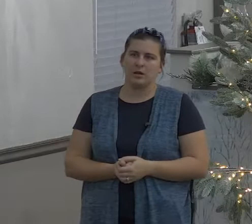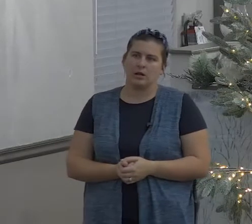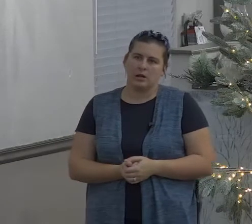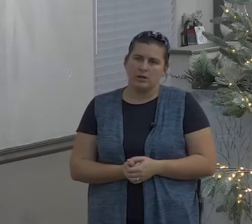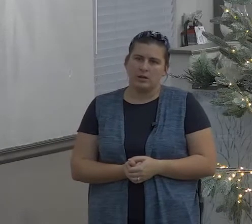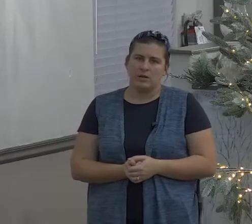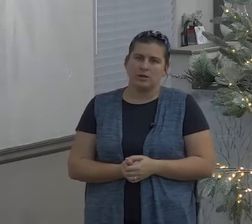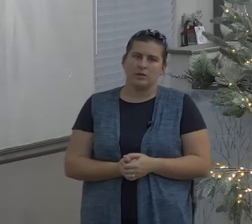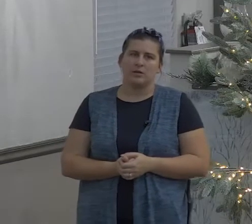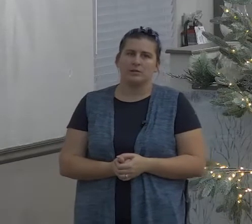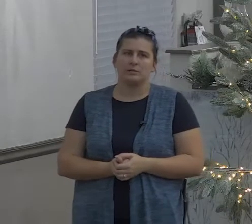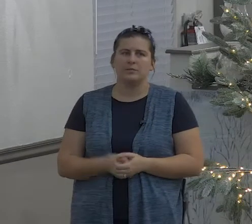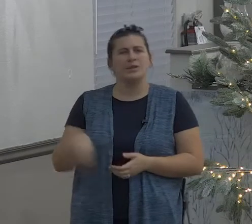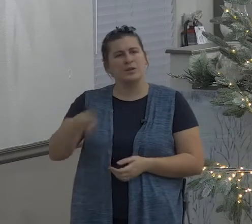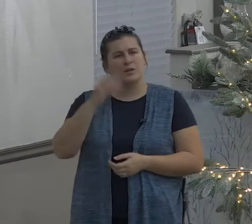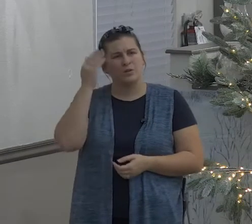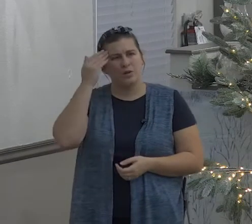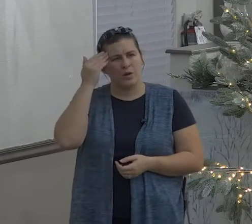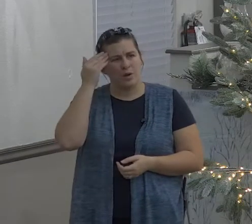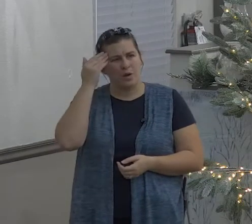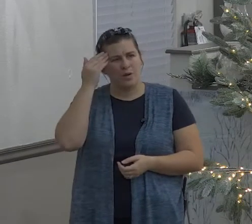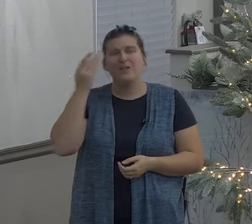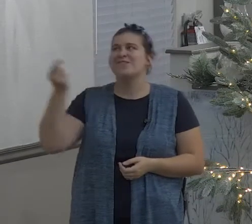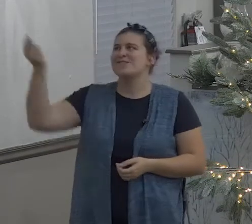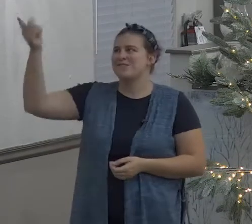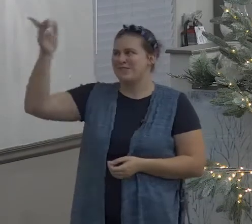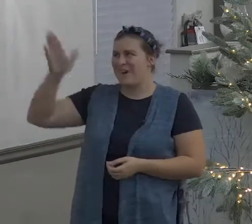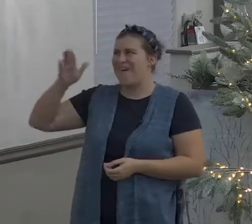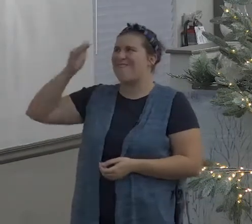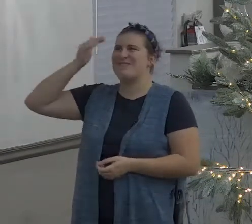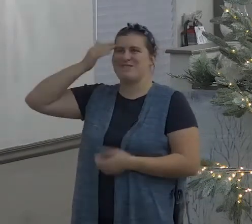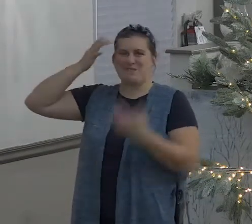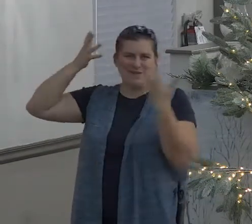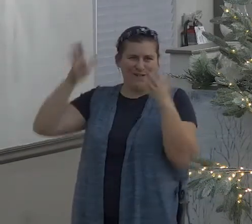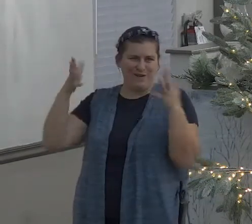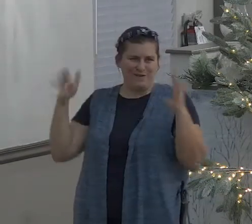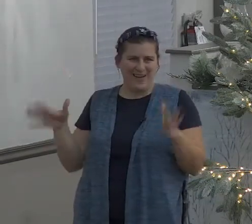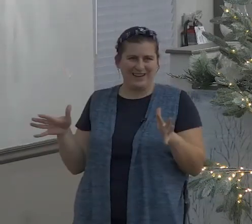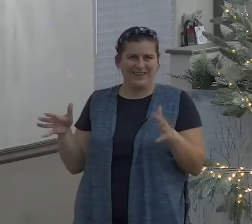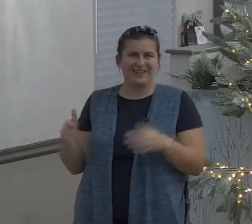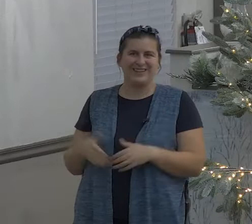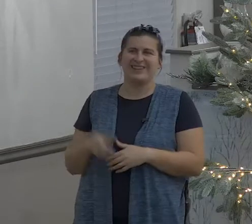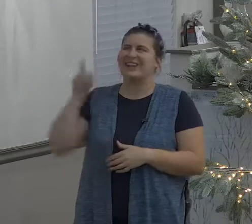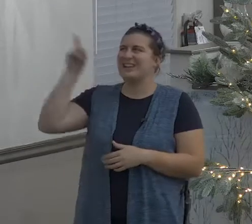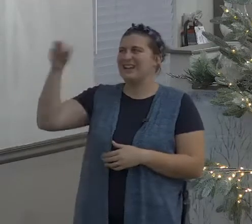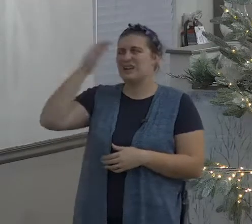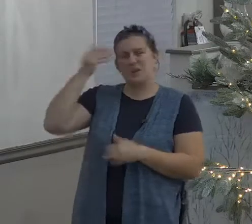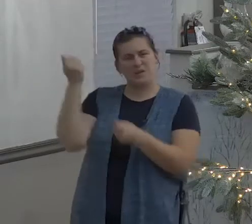years of battling some of this stuff clear back into 2018